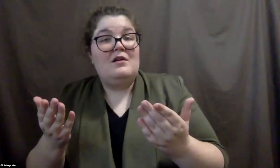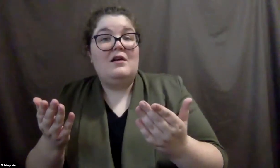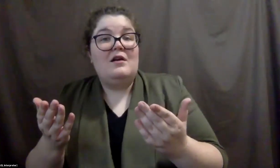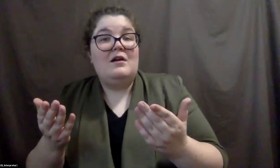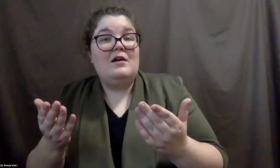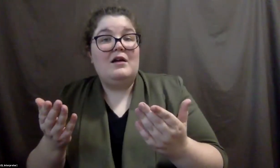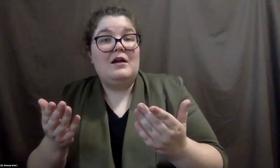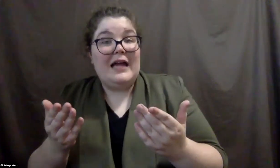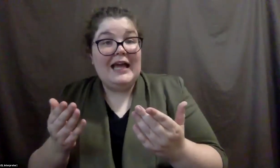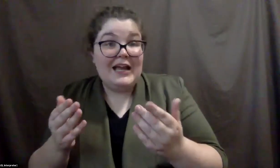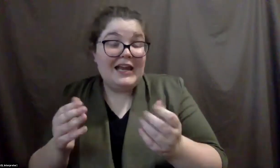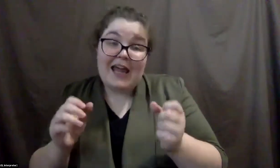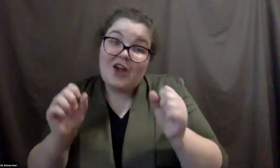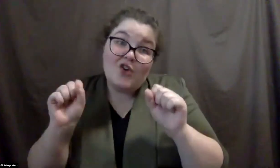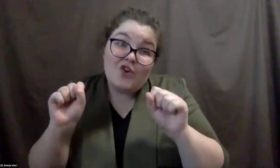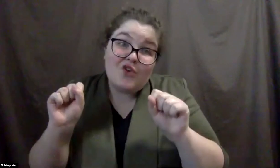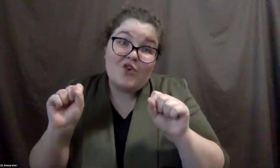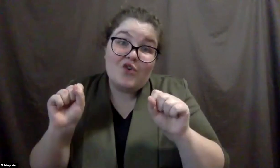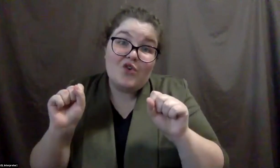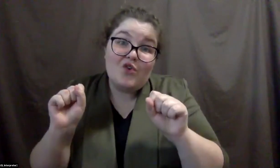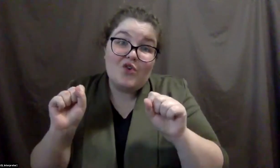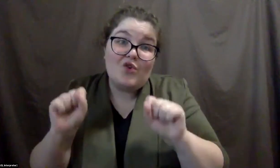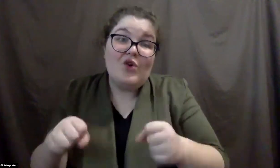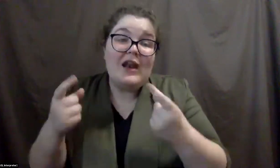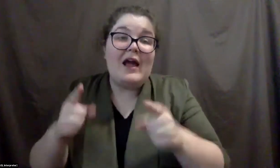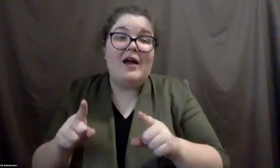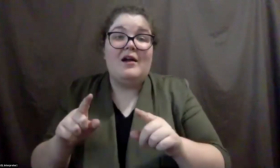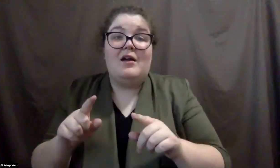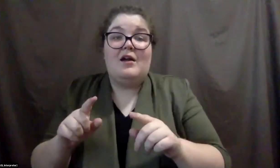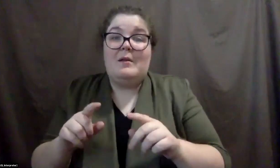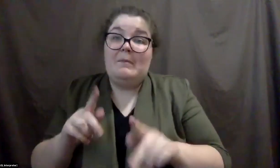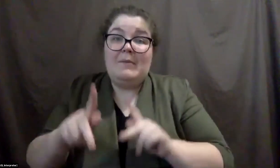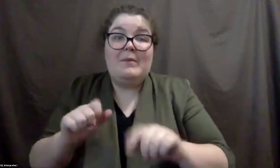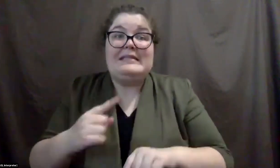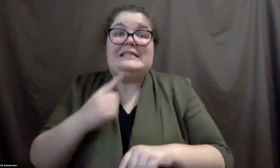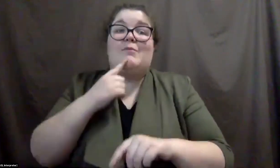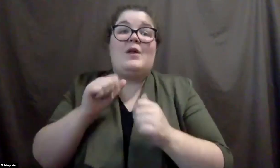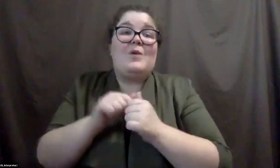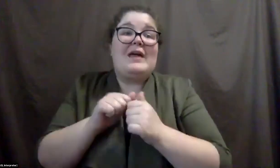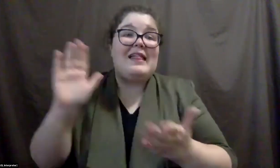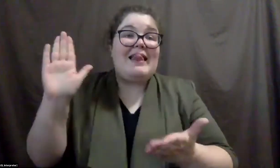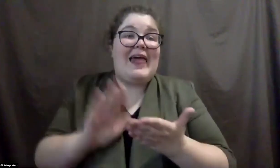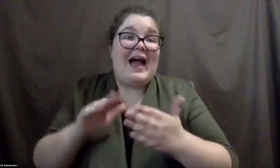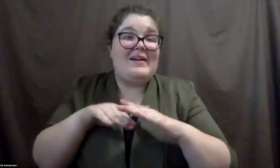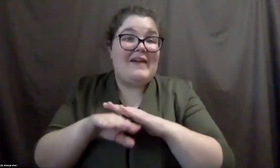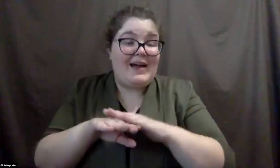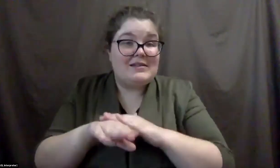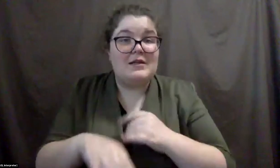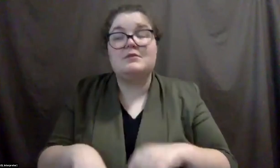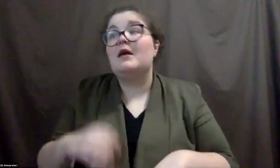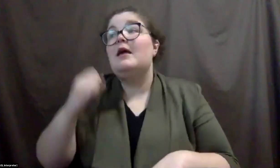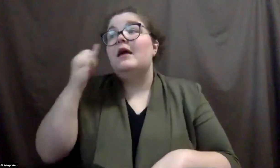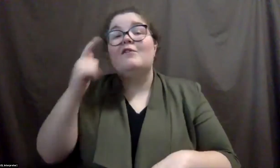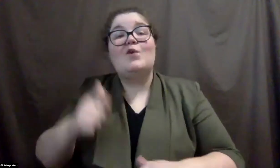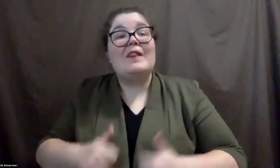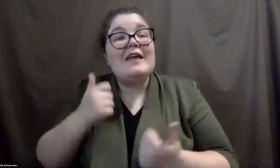somebody is going to be, you know, really disappointed in a lack of access, whereas you might be in a rural area. Yes,